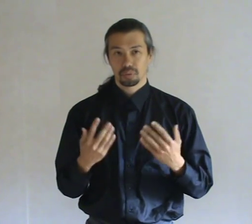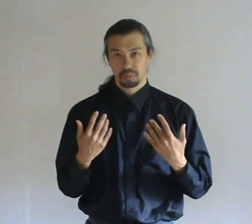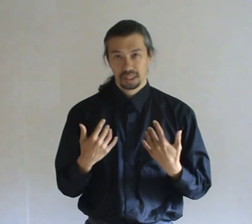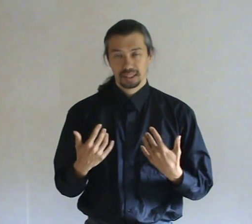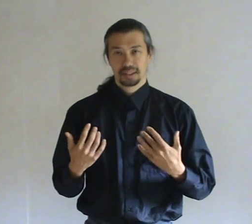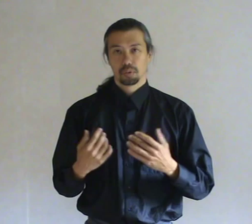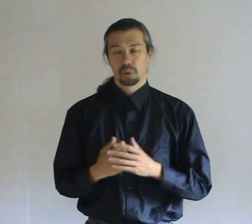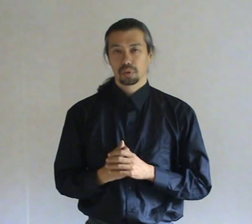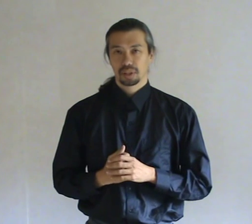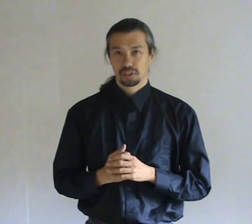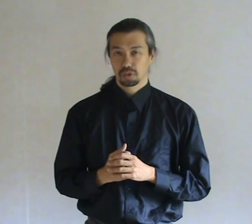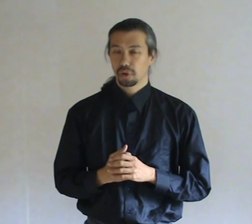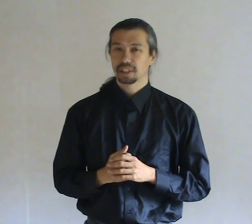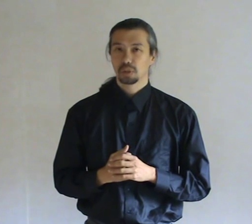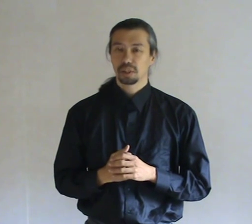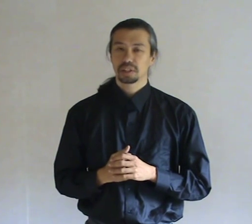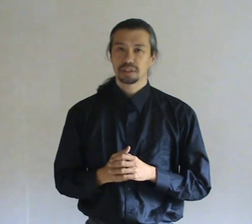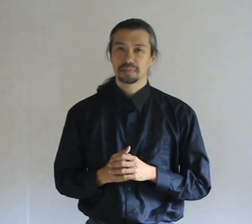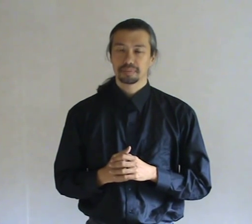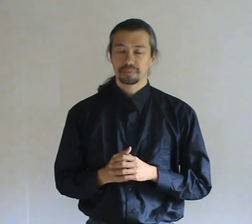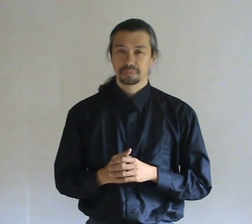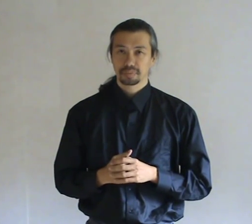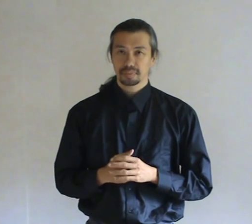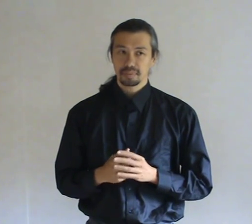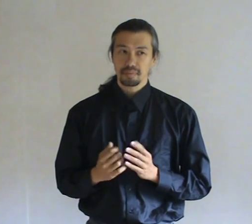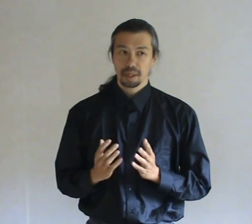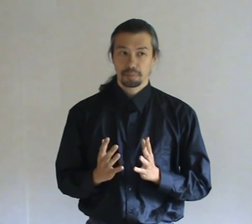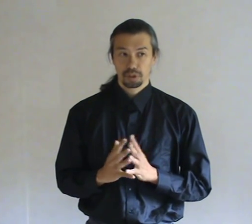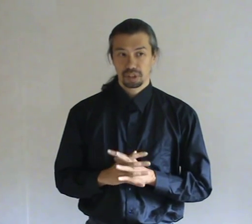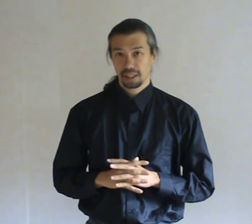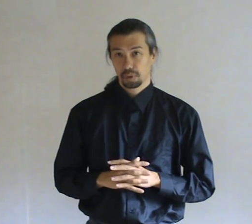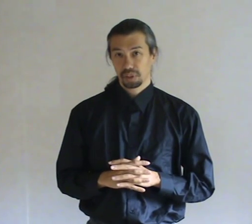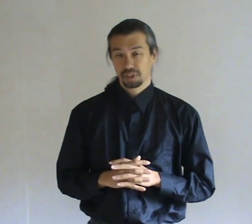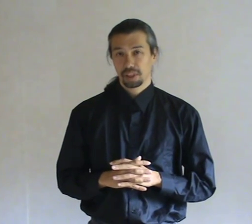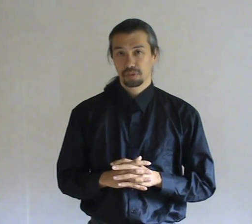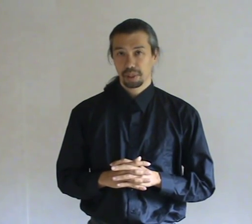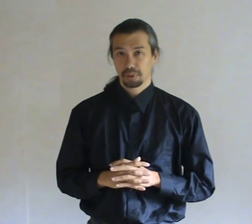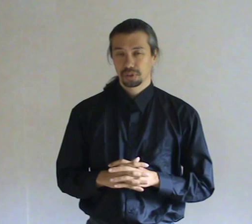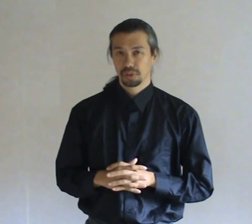work with us through our intuition. Personally I always advise people to